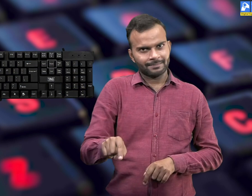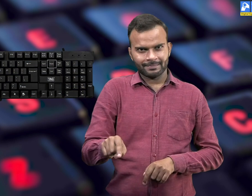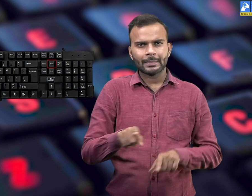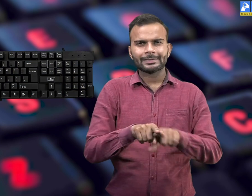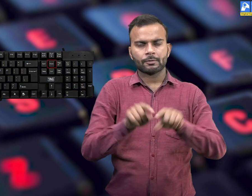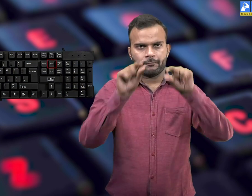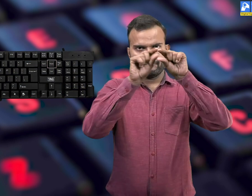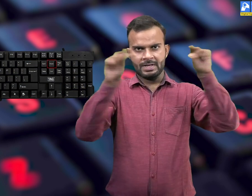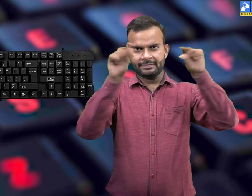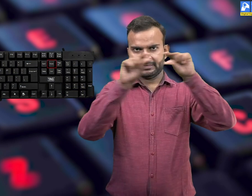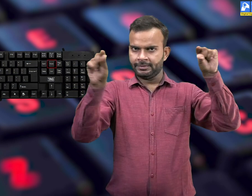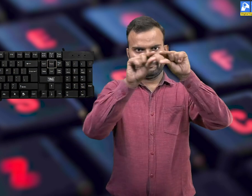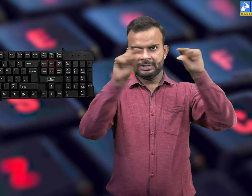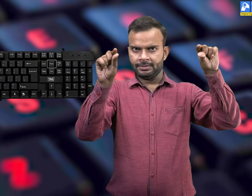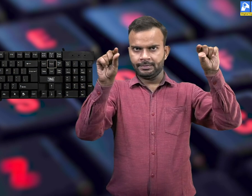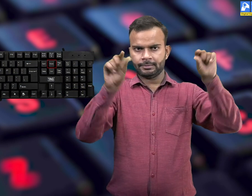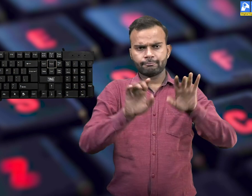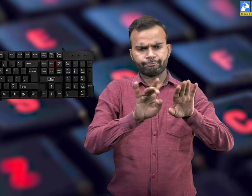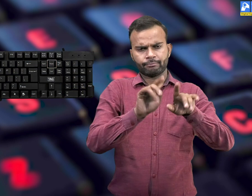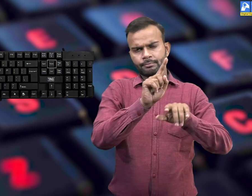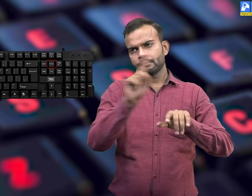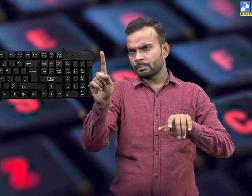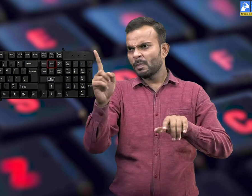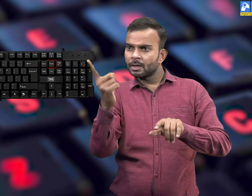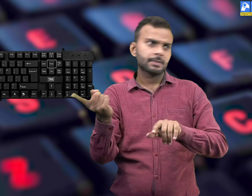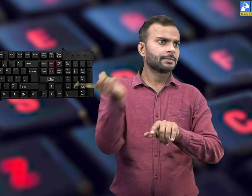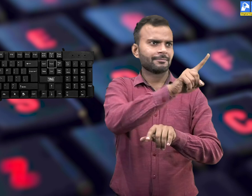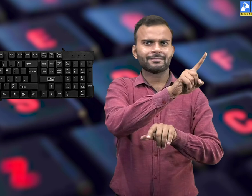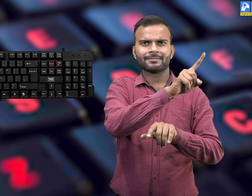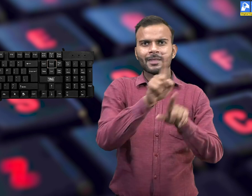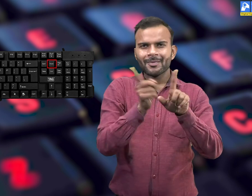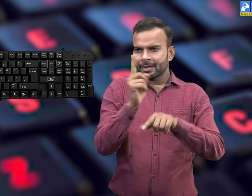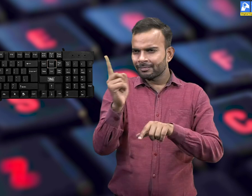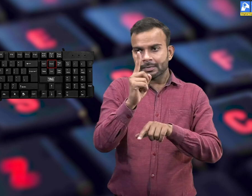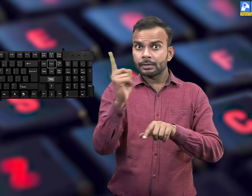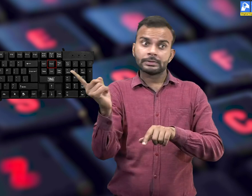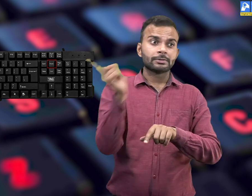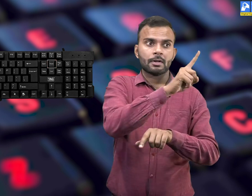to the beginning of the line on which you are typing.